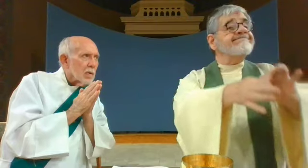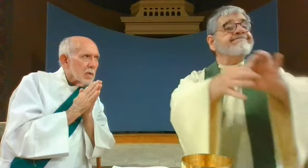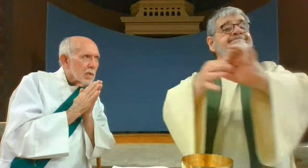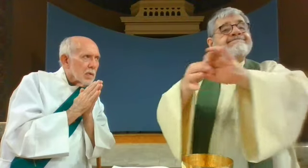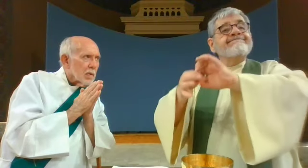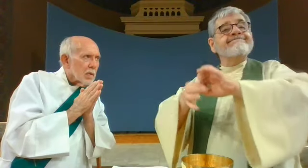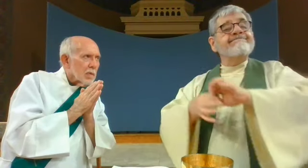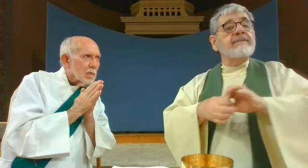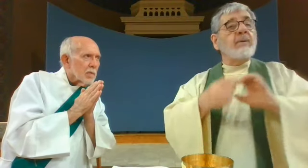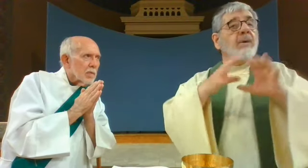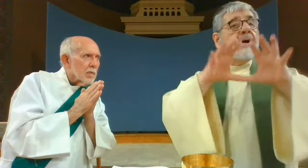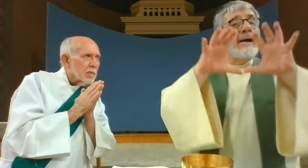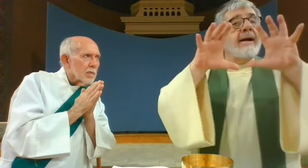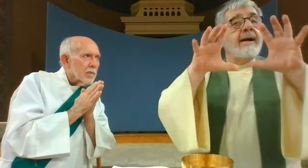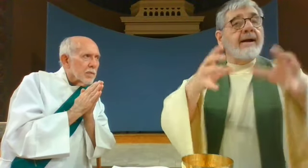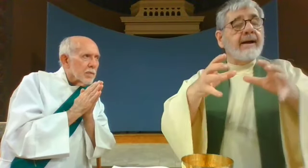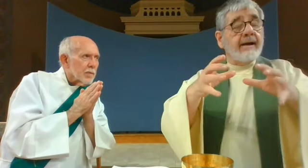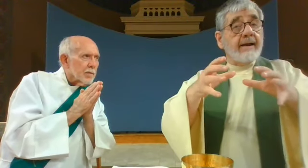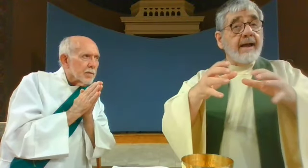by the Holy Spirit.